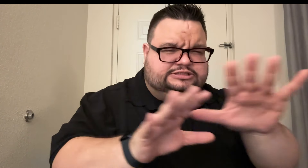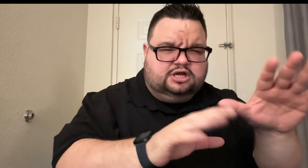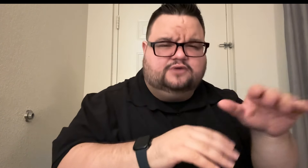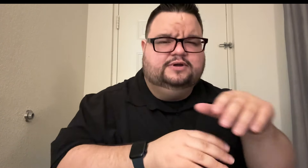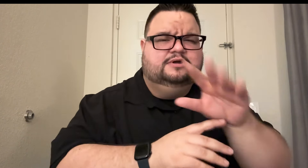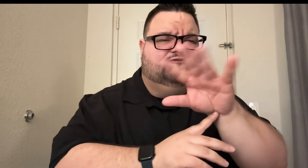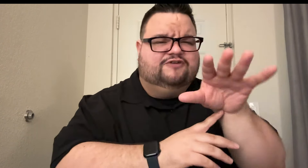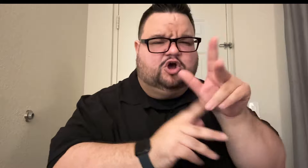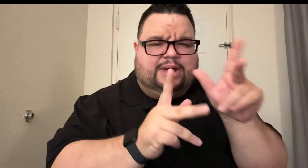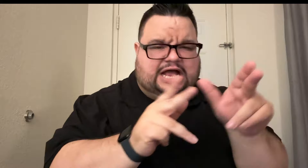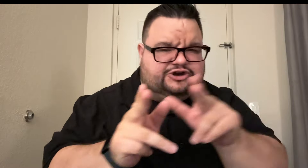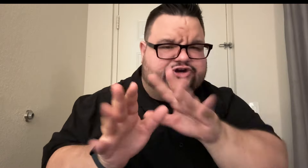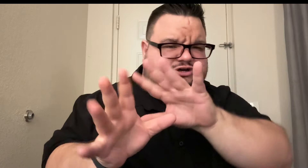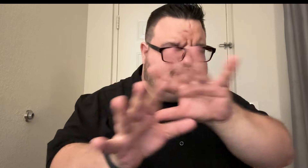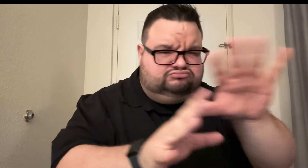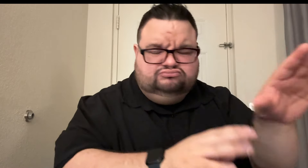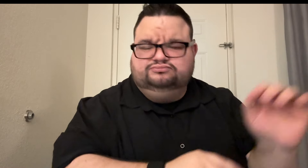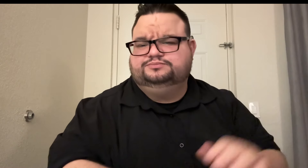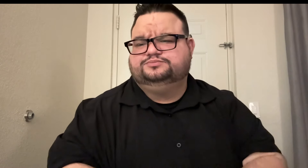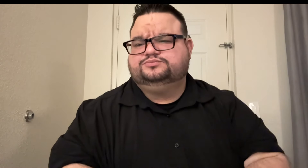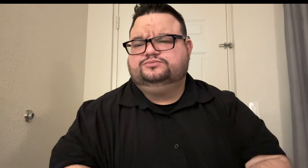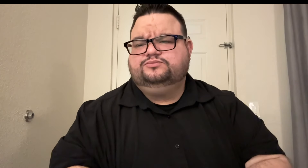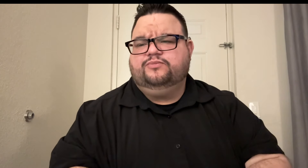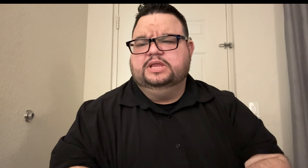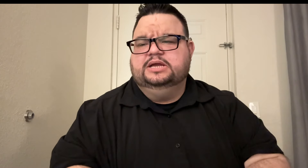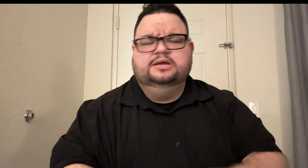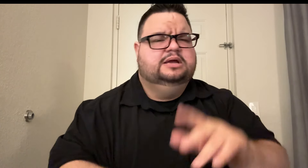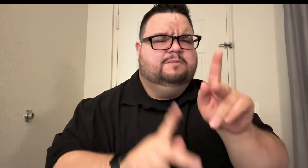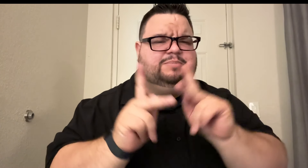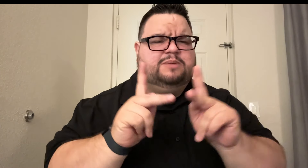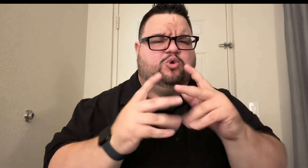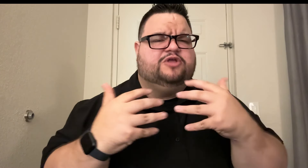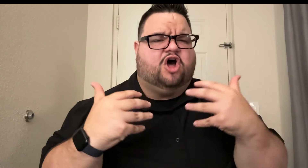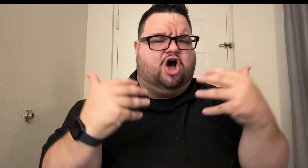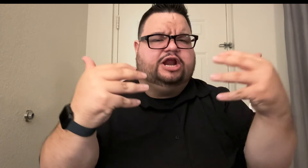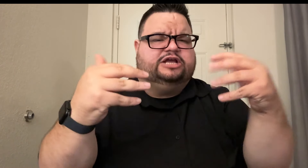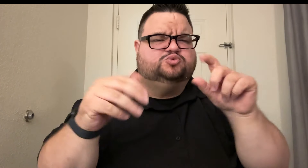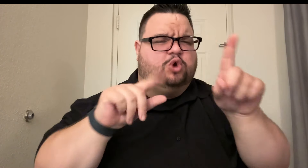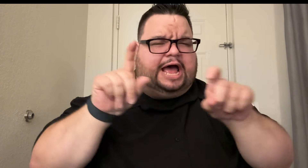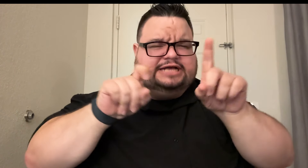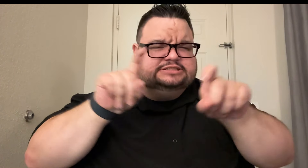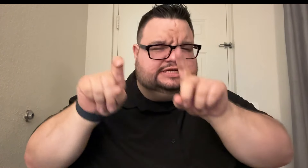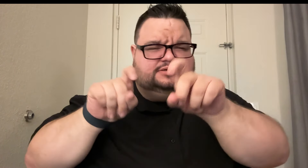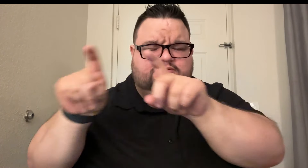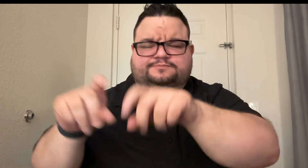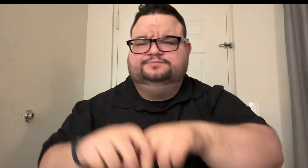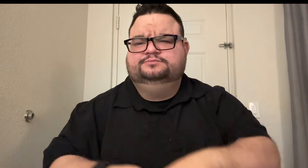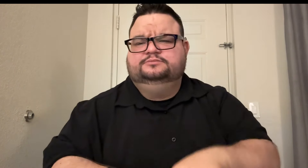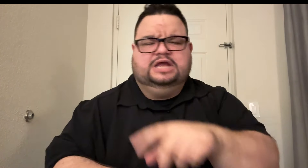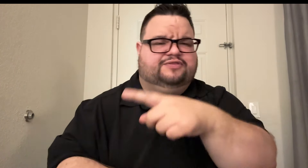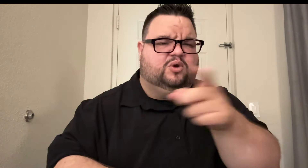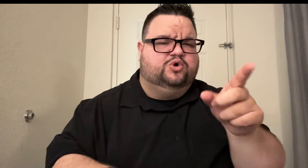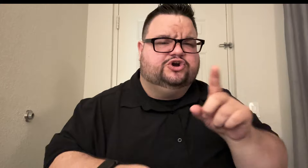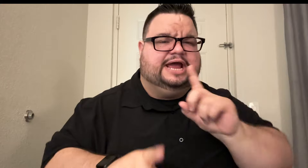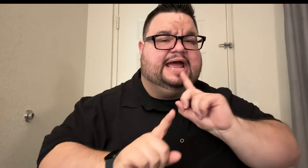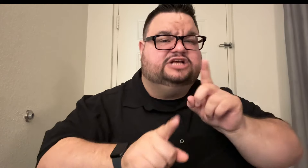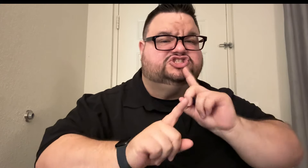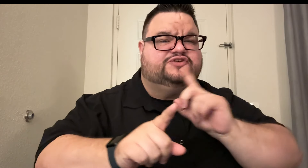stuff, film, I don't know. People in the audience were asking if they were answering.